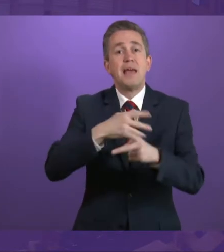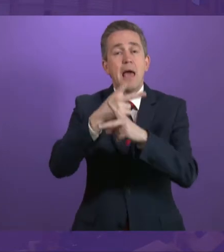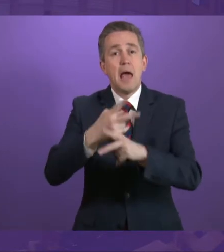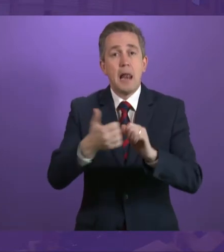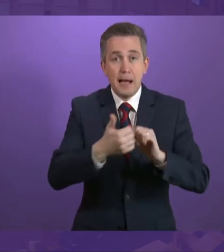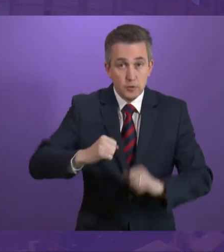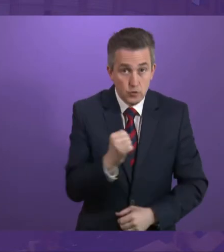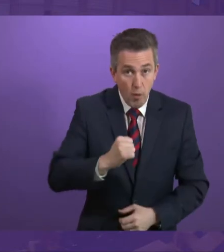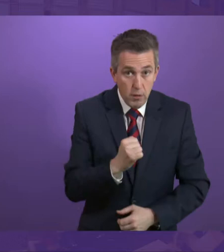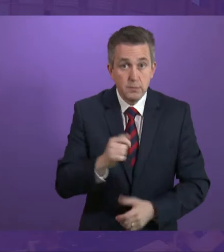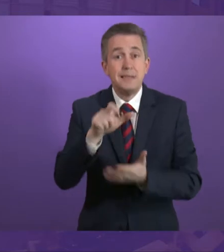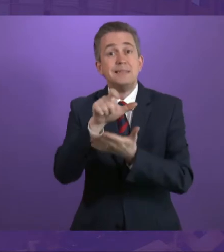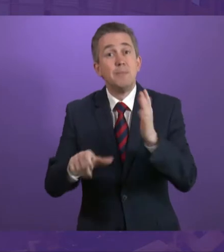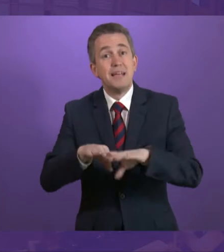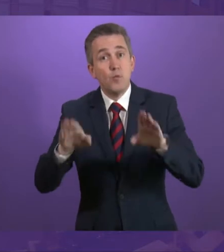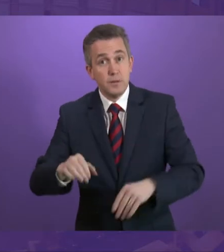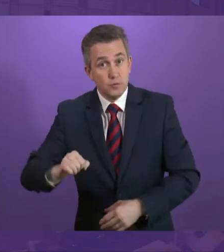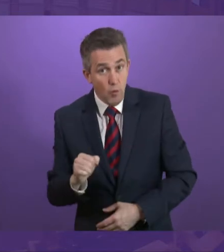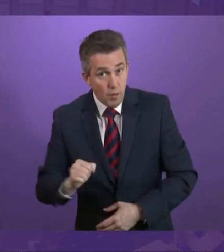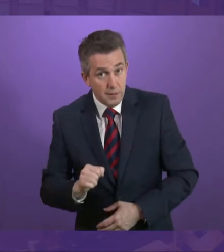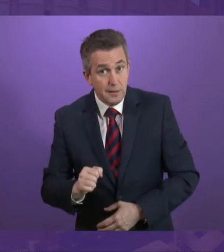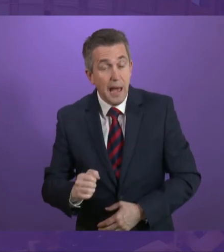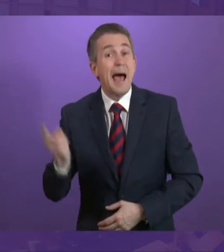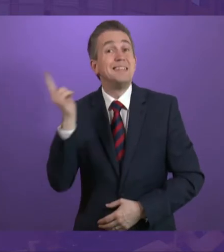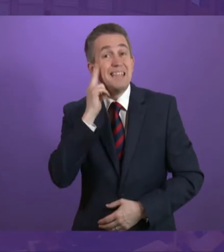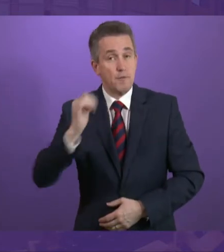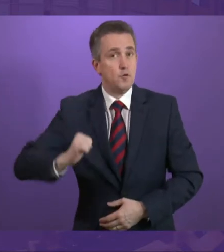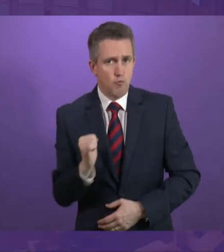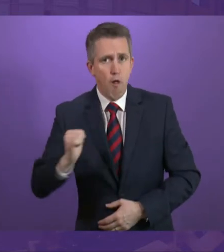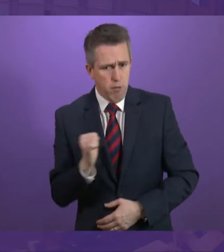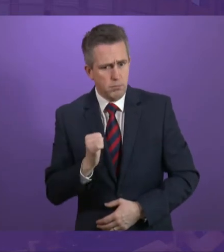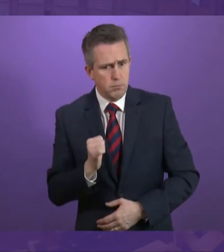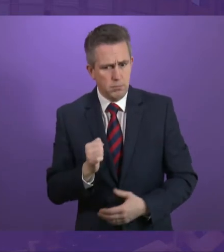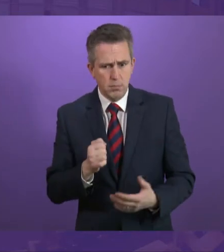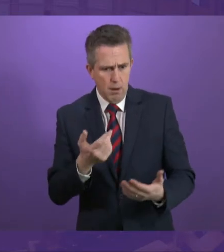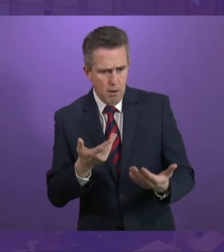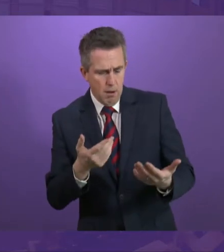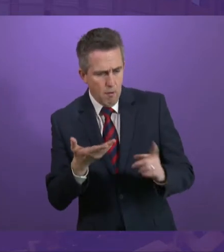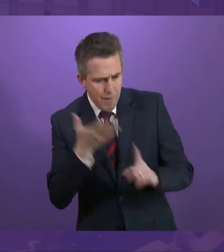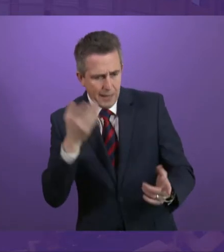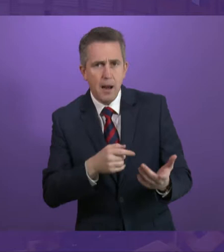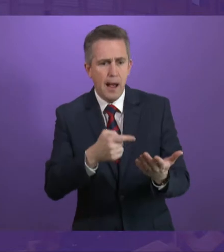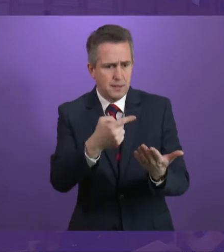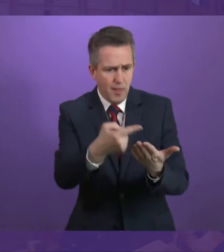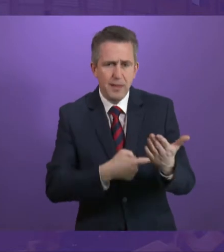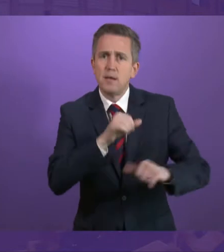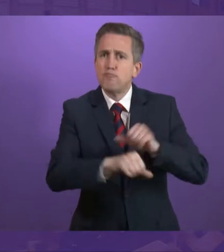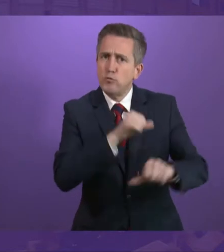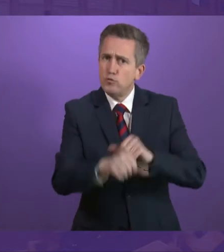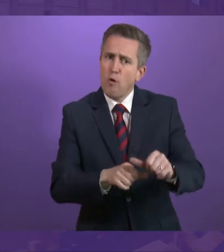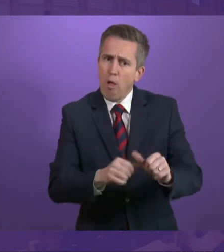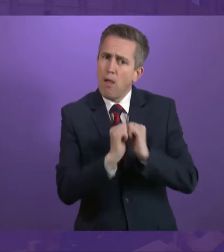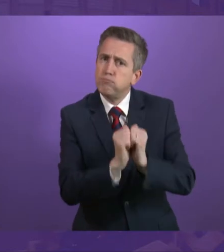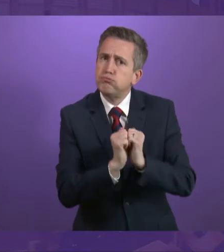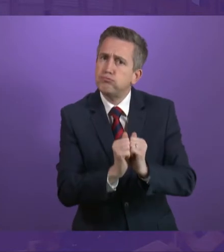Disability Equality Scotland, as well as Deaf Scotland. They recognise the importance of the protocol, not only as an essential